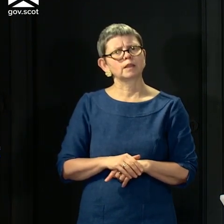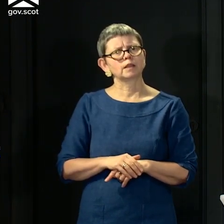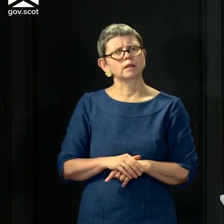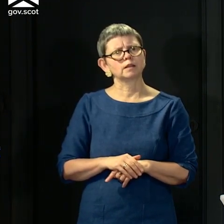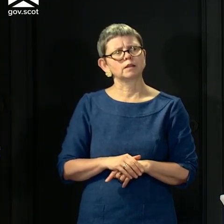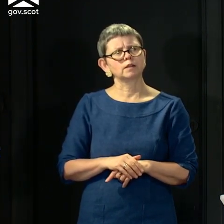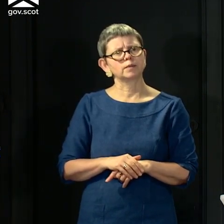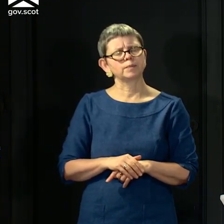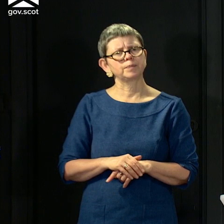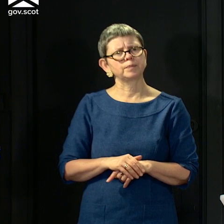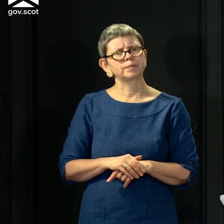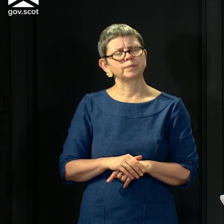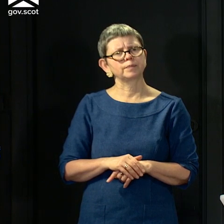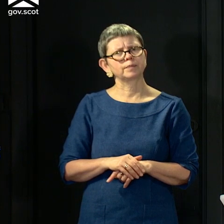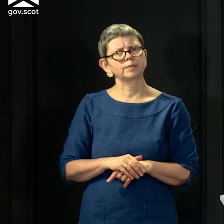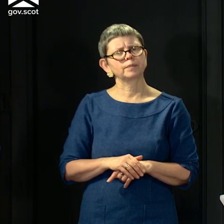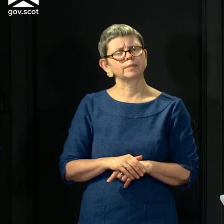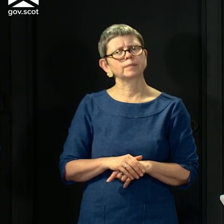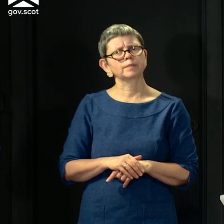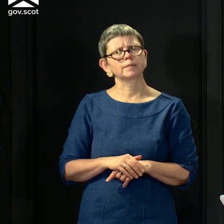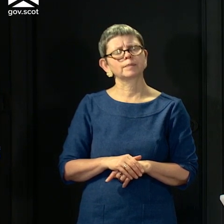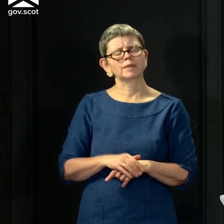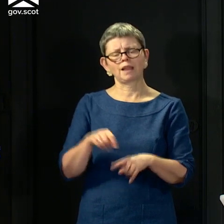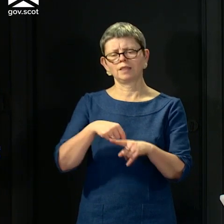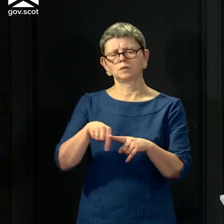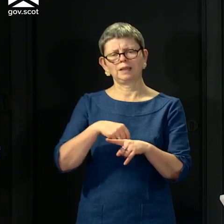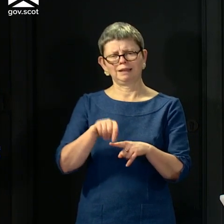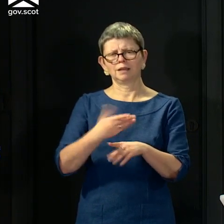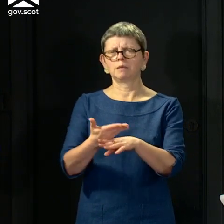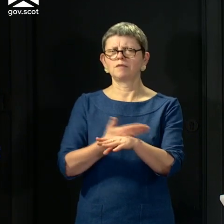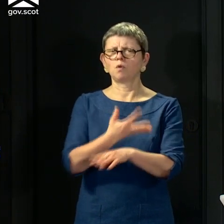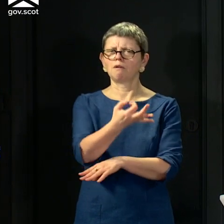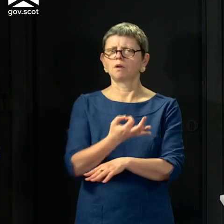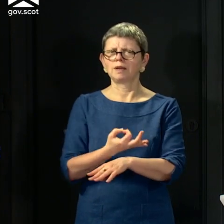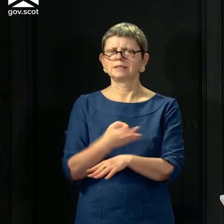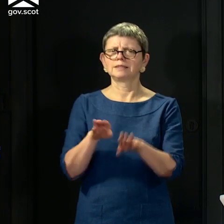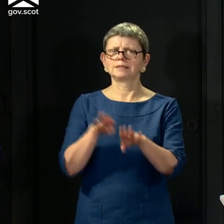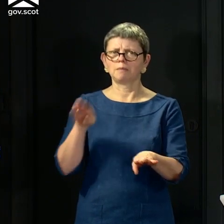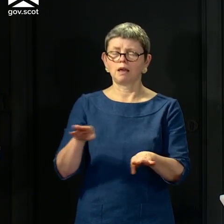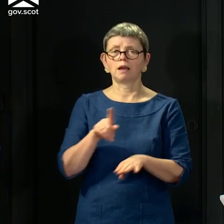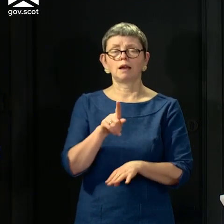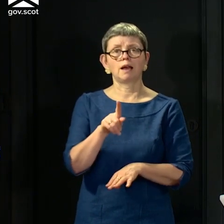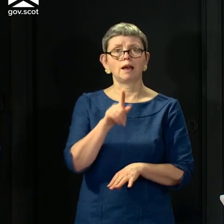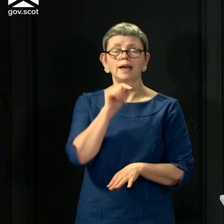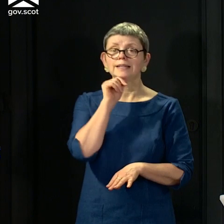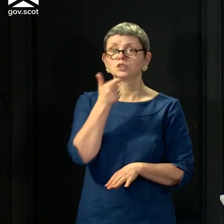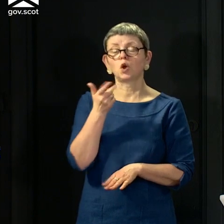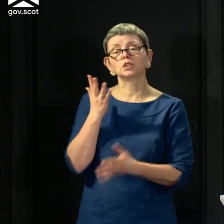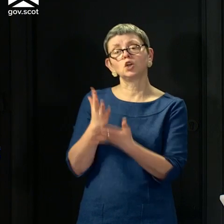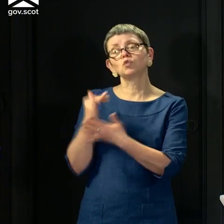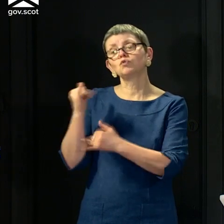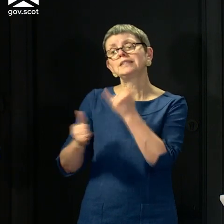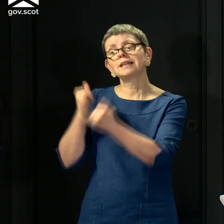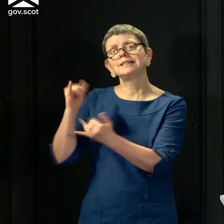Seve Carell earlier in the week, and this is not and should not be read as a criticism of SAGE or the